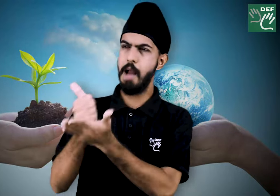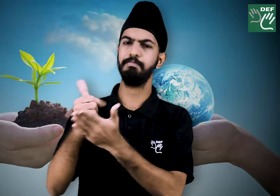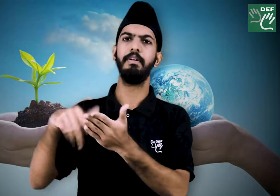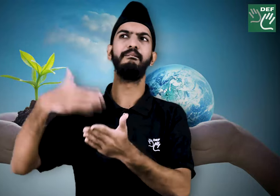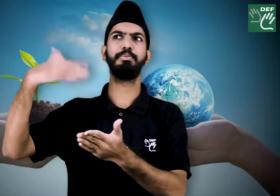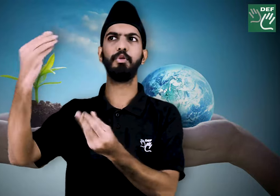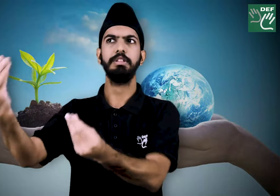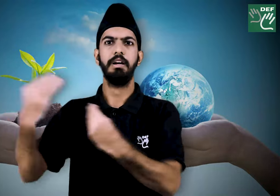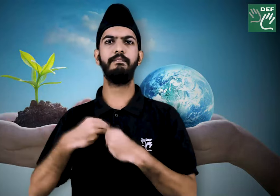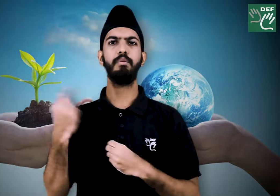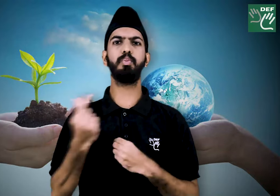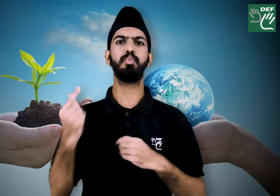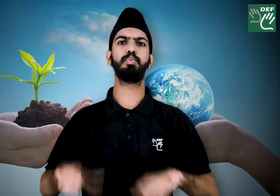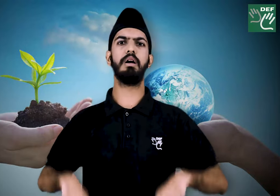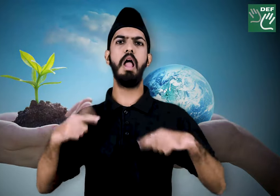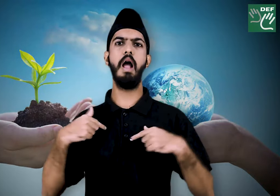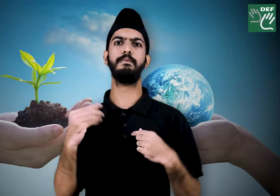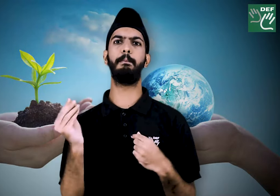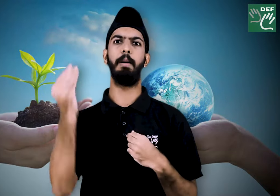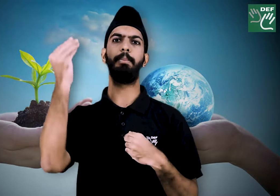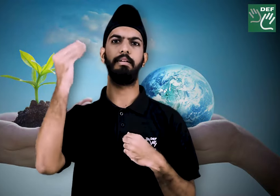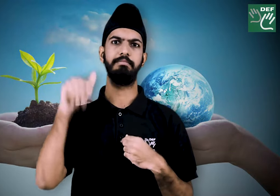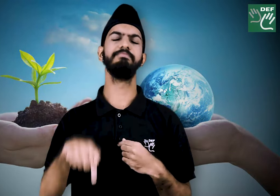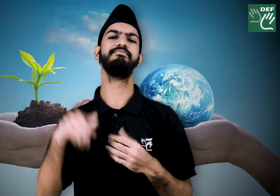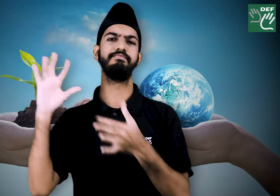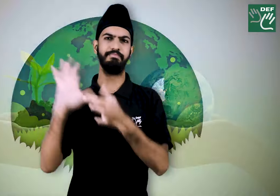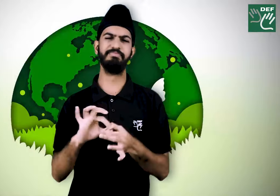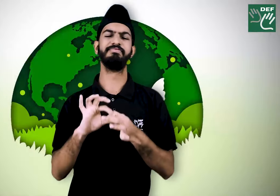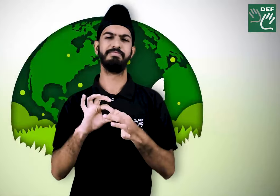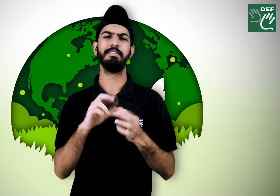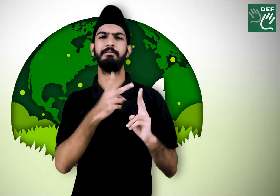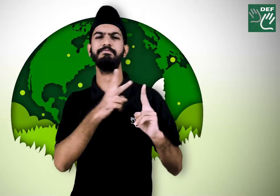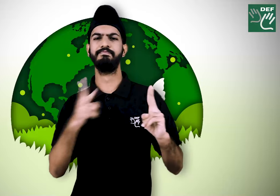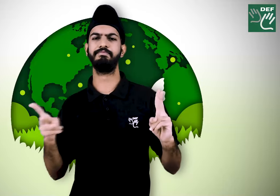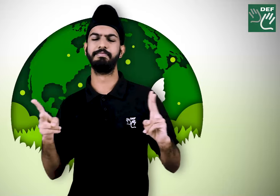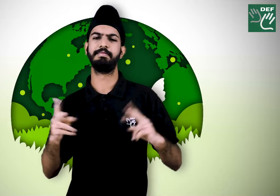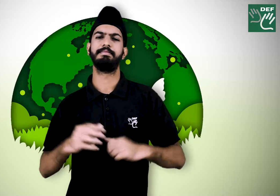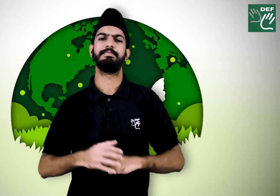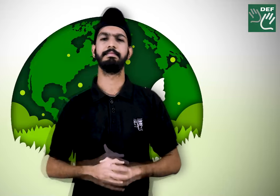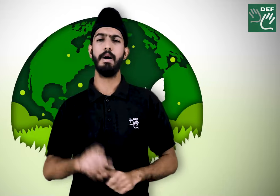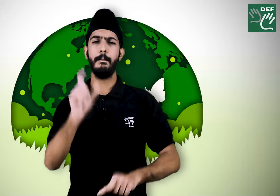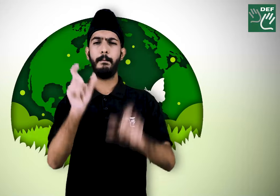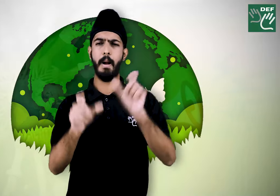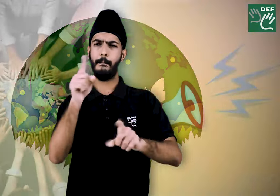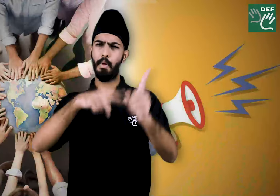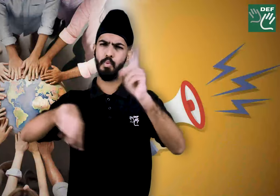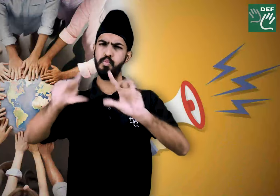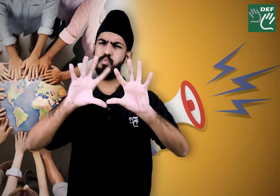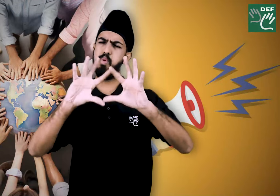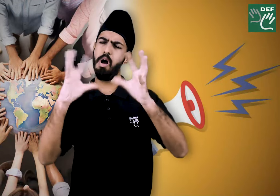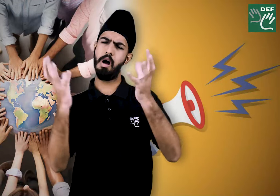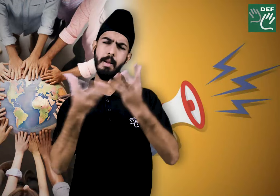resources in order to achieve harmony with nature. This Environment Day, everyone should promote